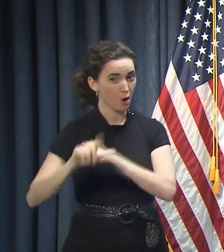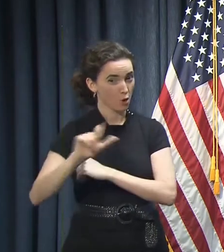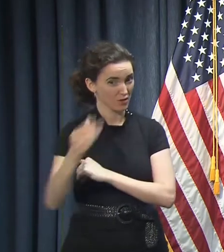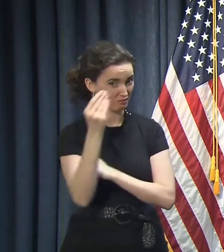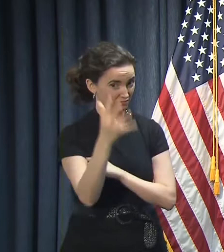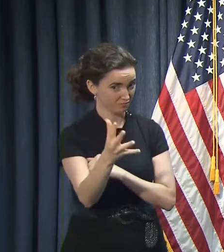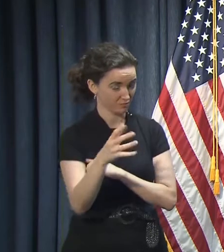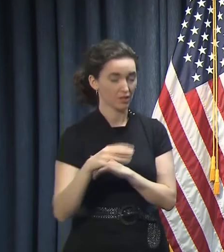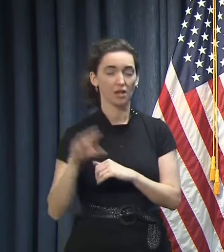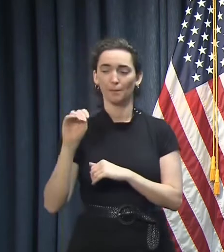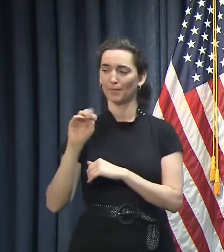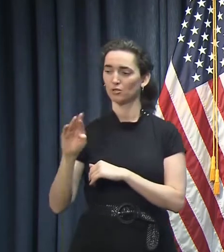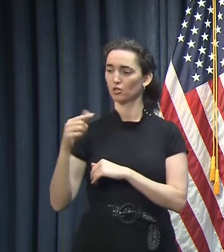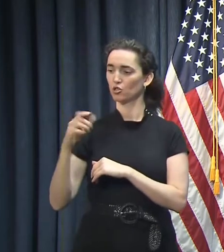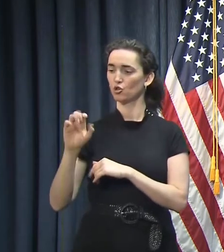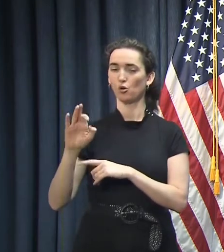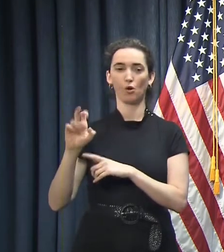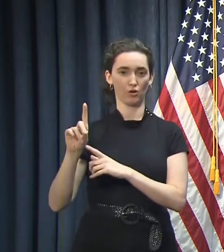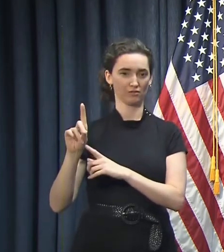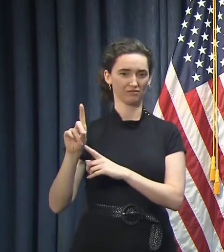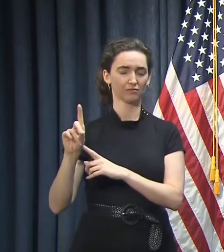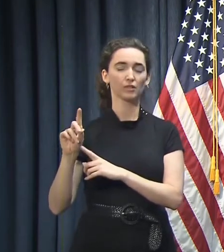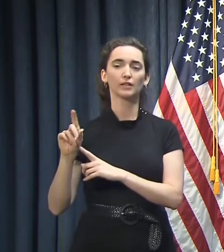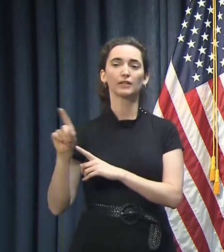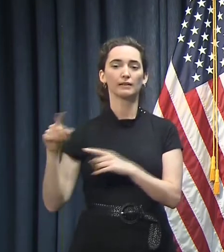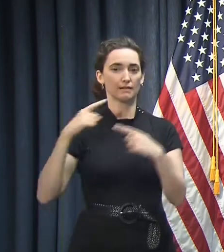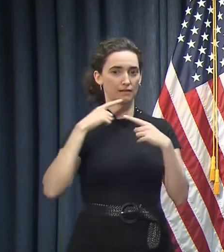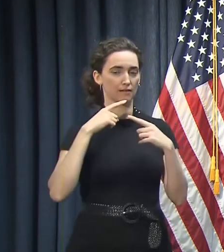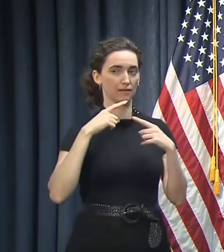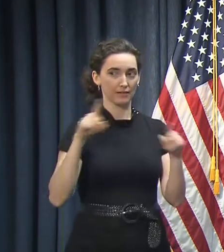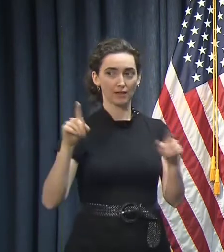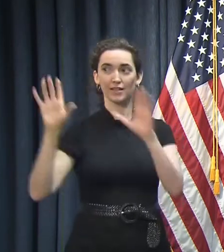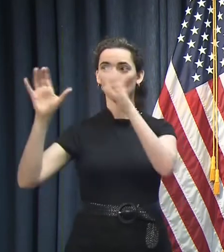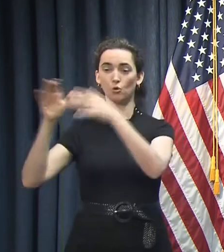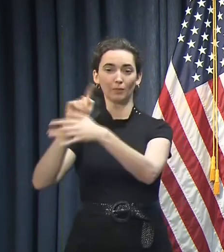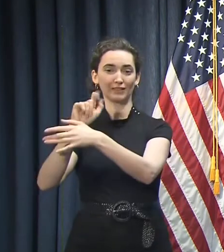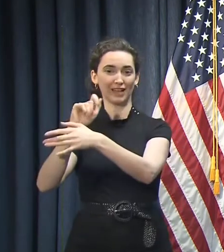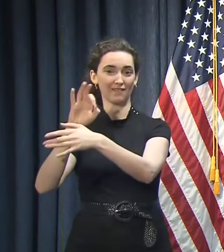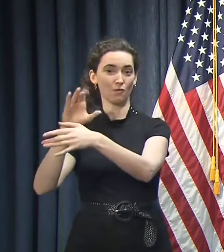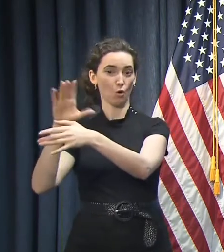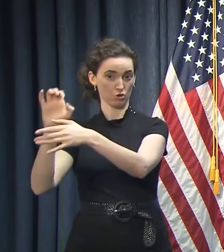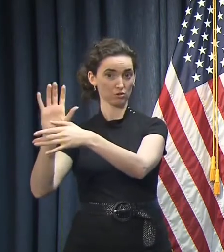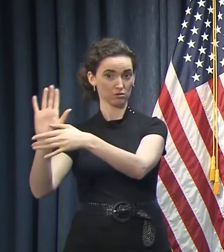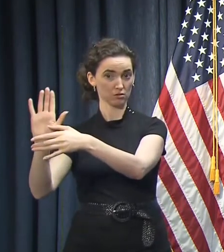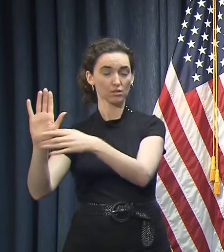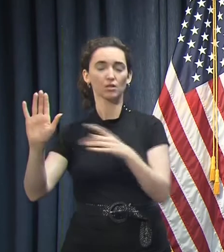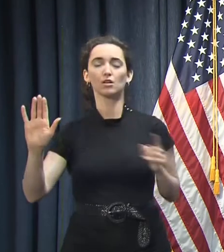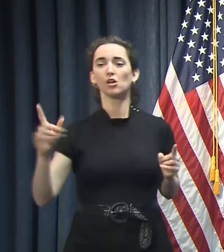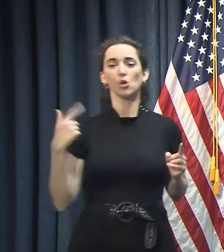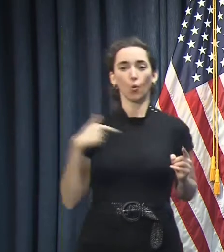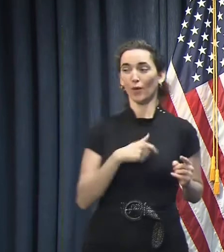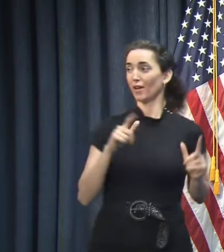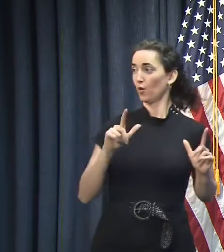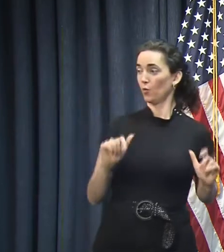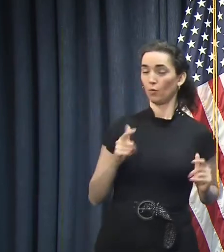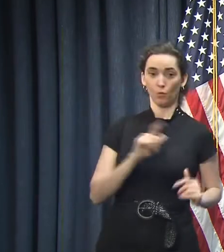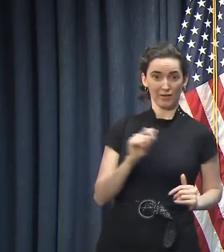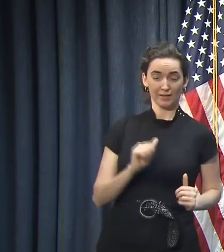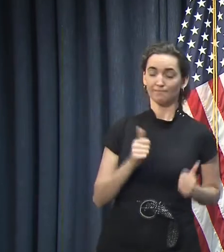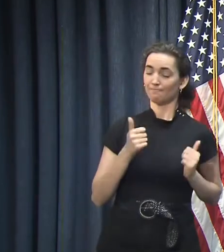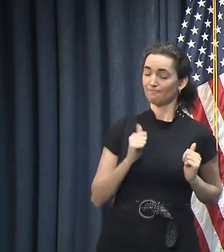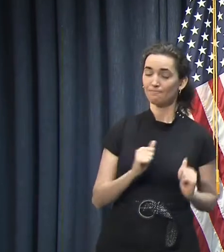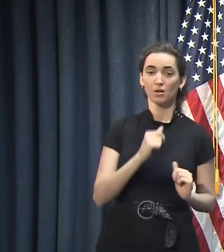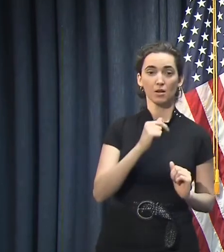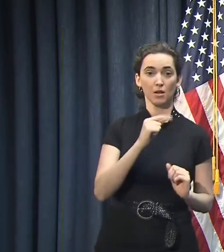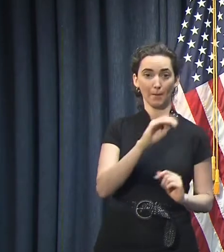– in that the task force will support our efforts here in Louisiana, starting in the month